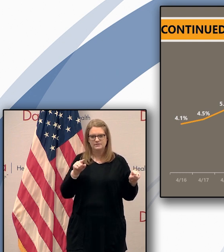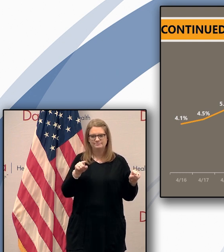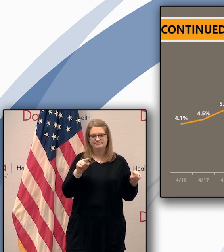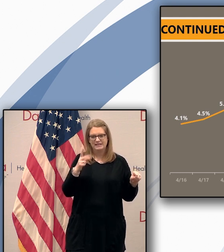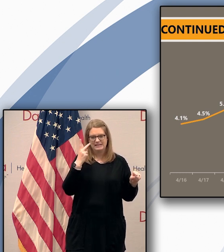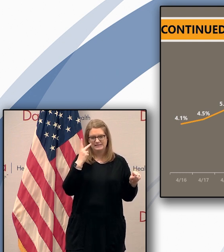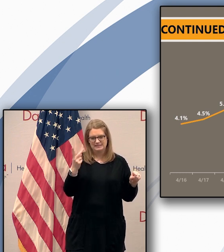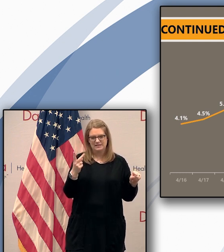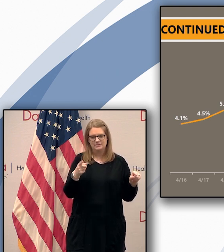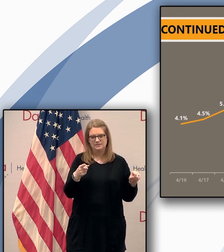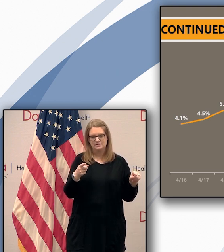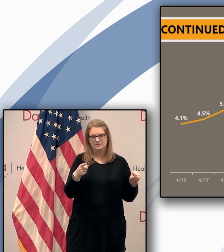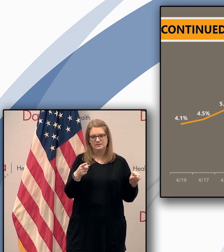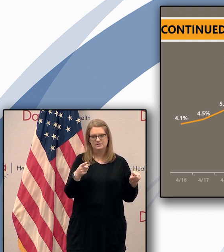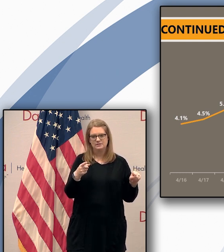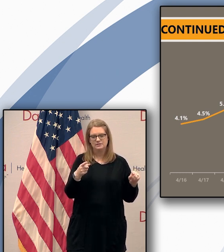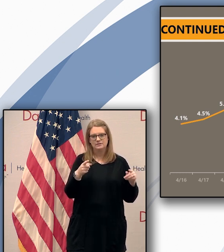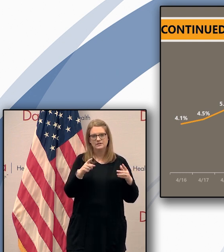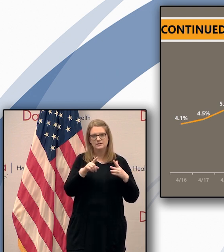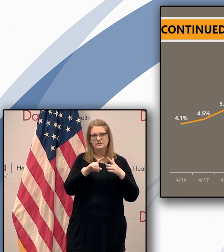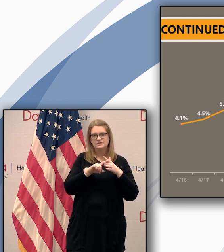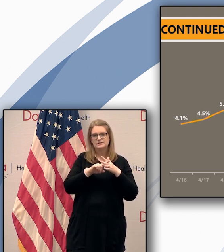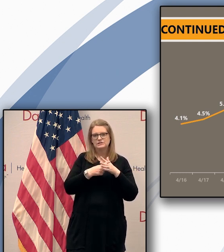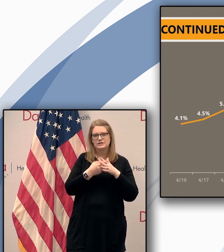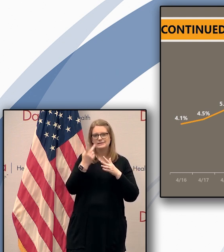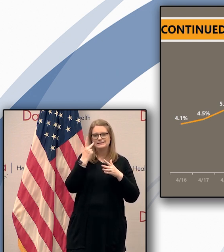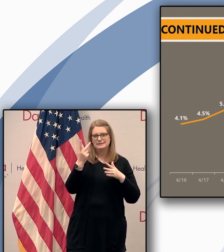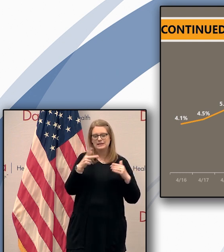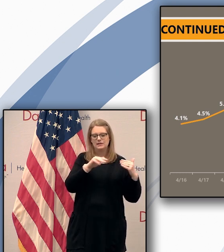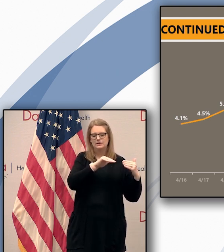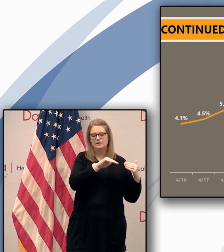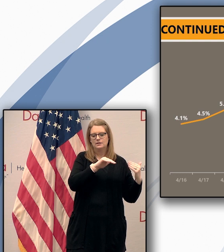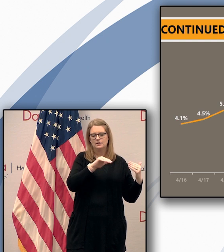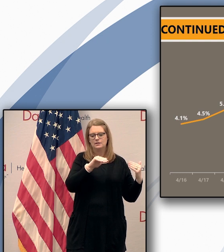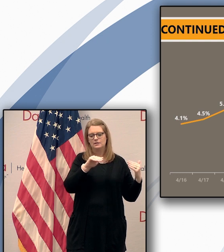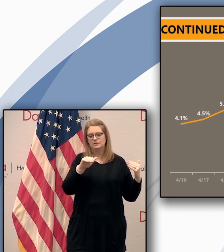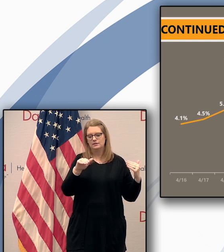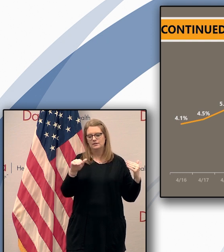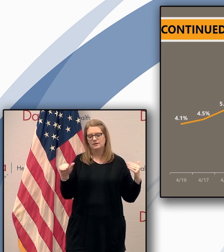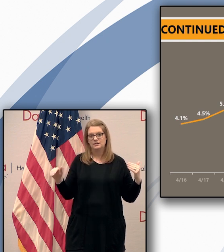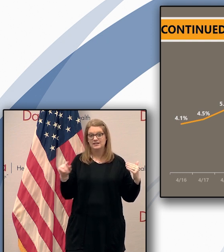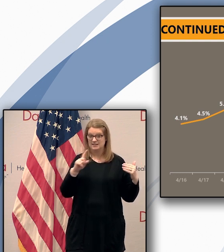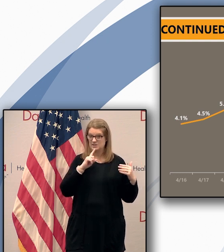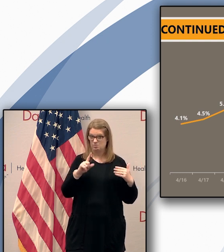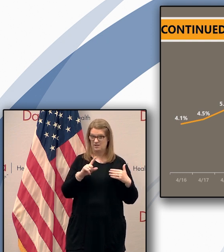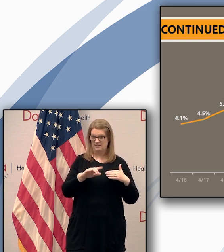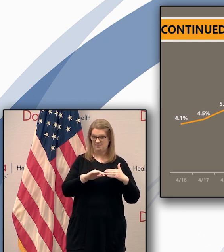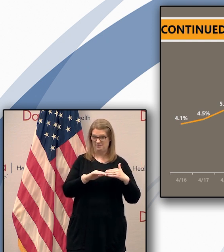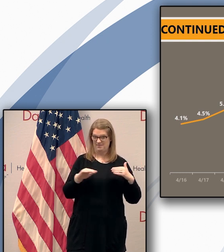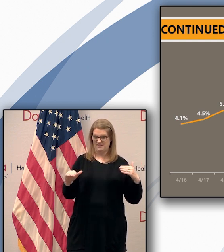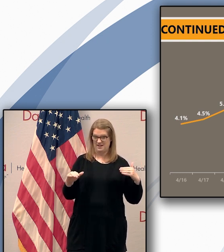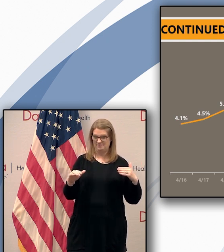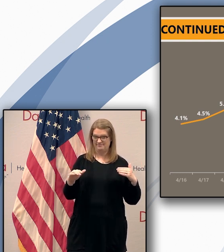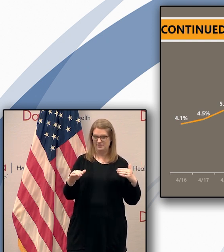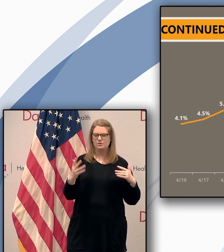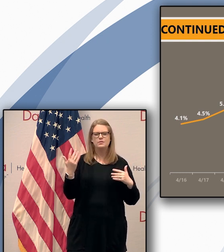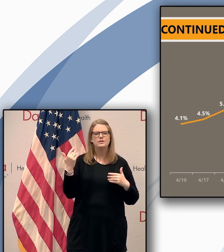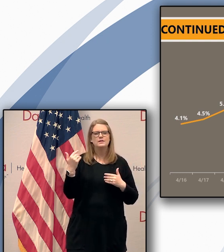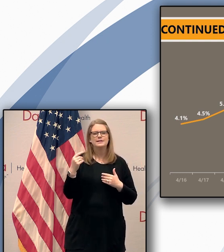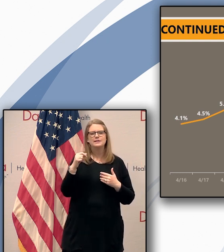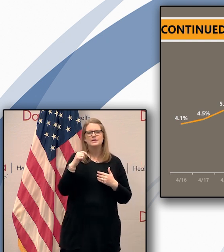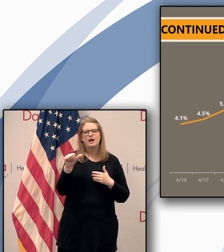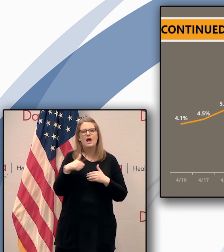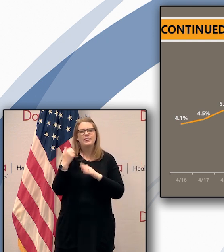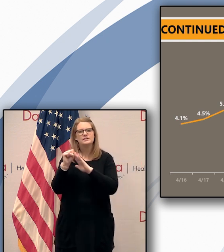that we're beginning to see a sustained decline you know this is a pretty flat curve because we never had the steep up take